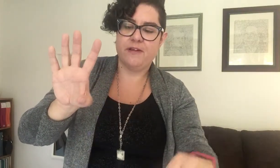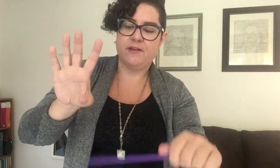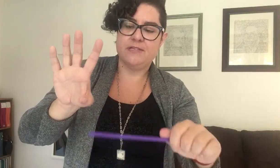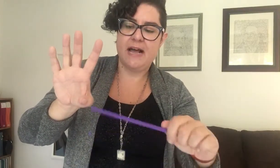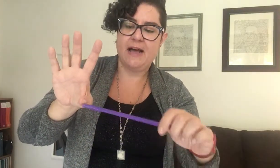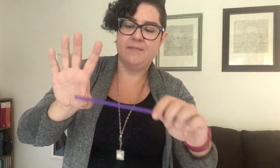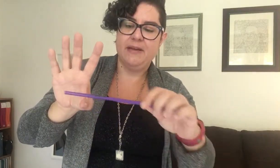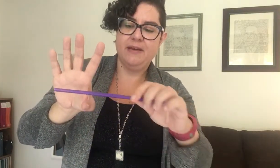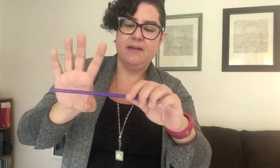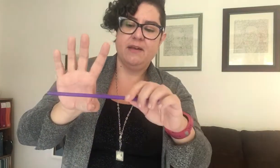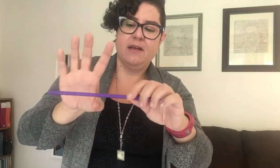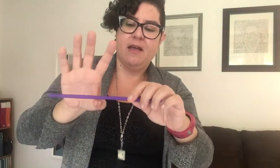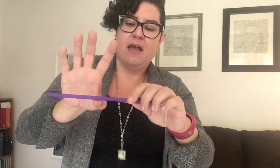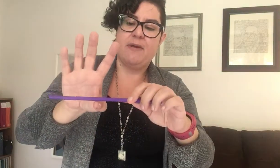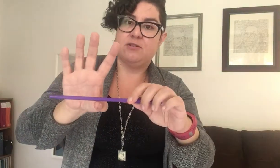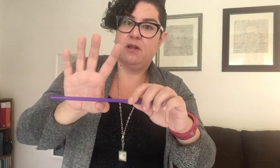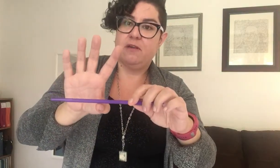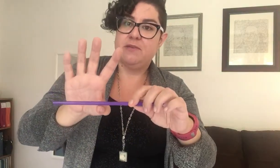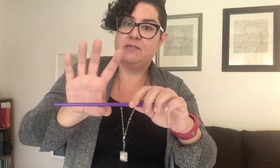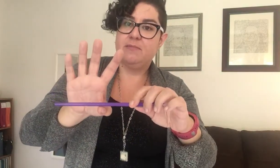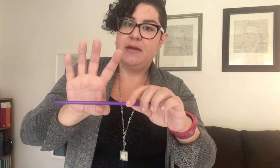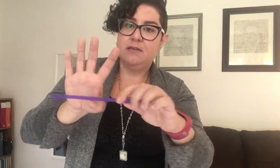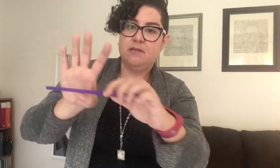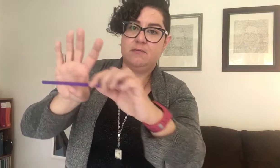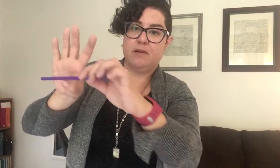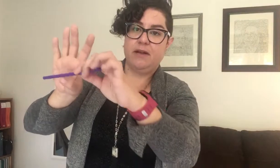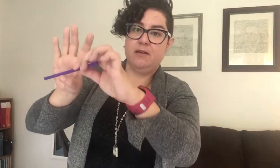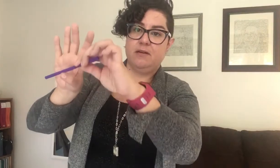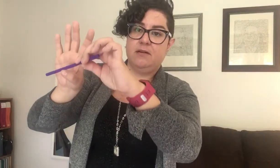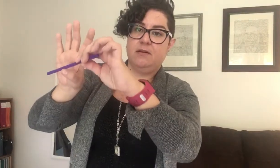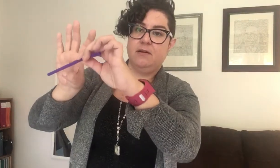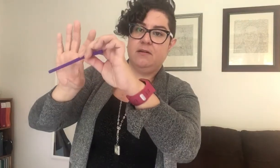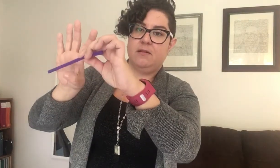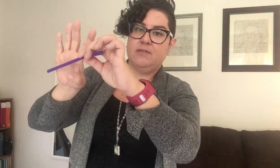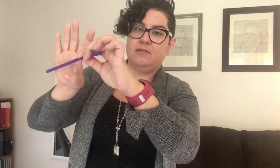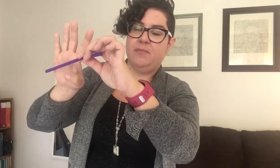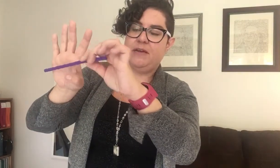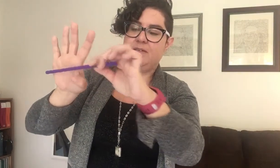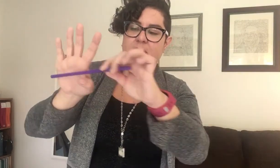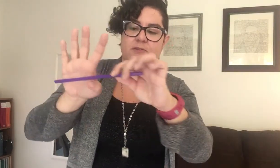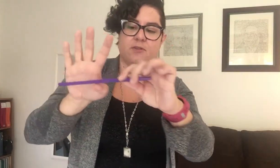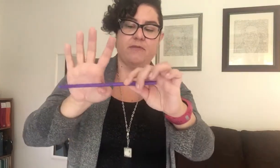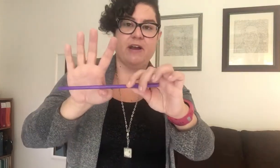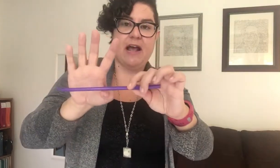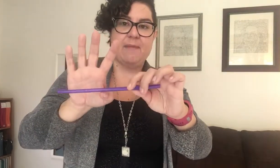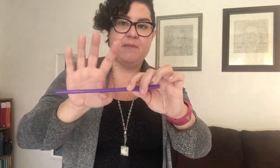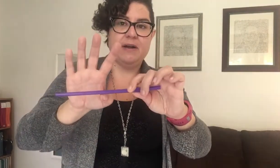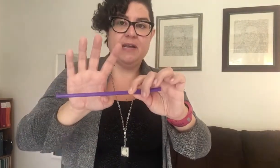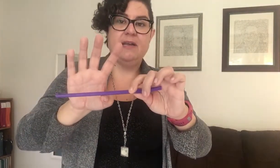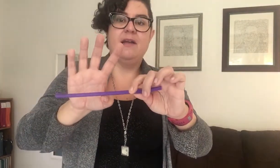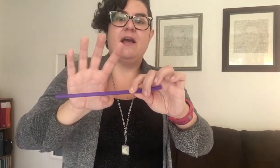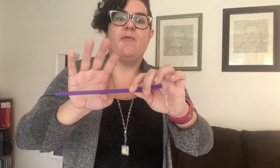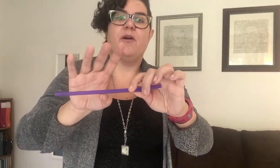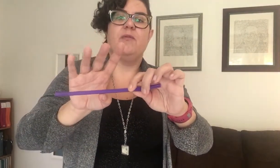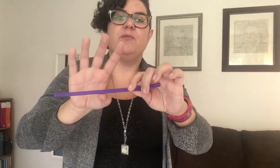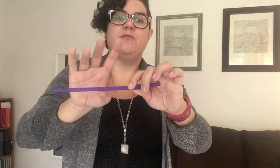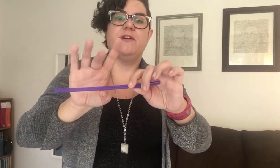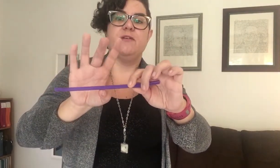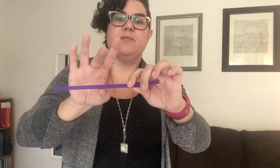fingers had been and make sure that thumb is still bent, right? Thumb is still bent so that we've got a happy bunny. And we're going to move finger number